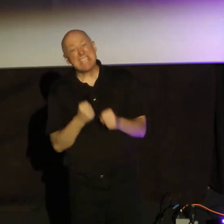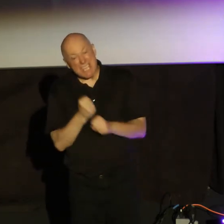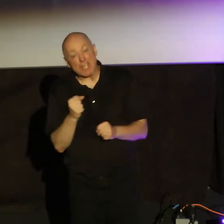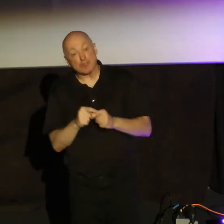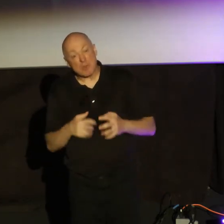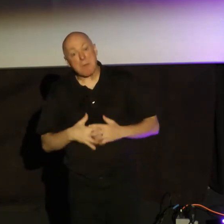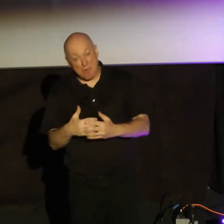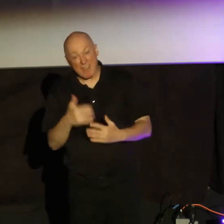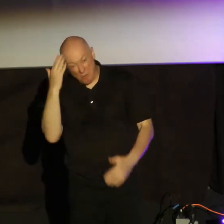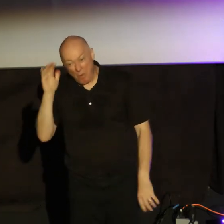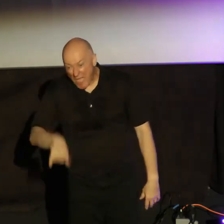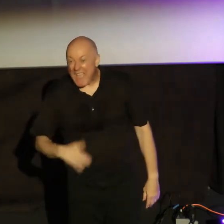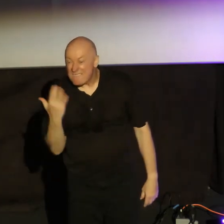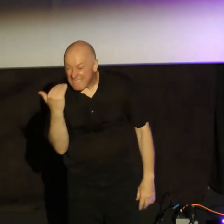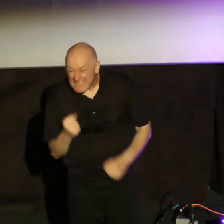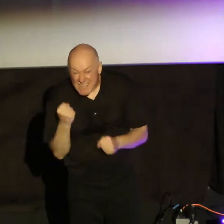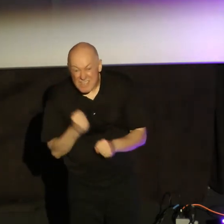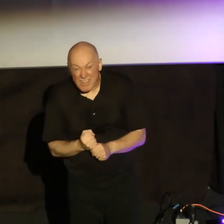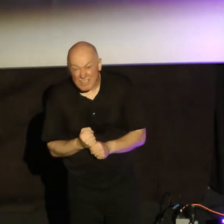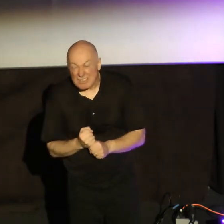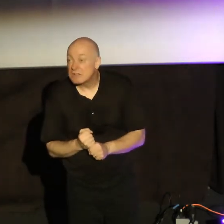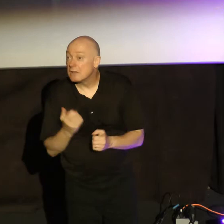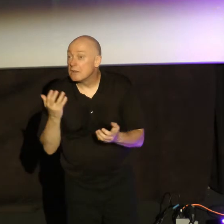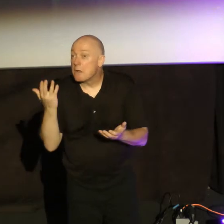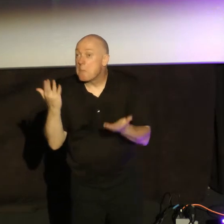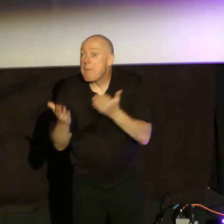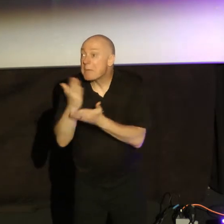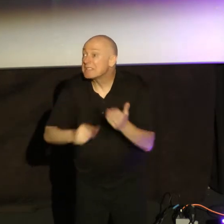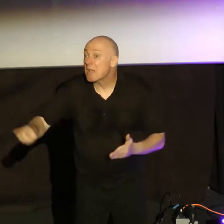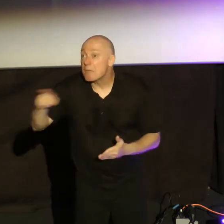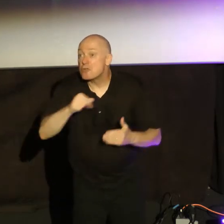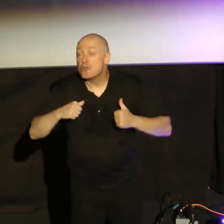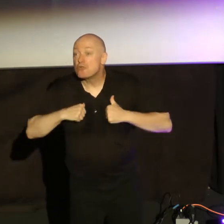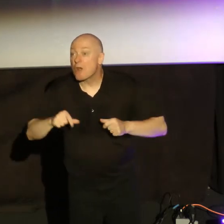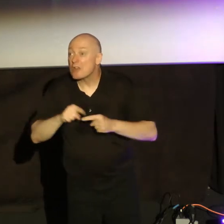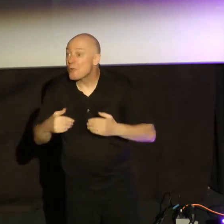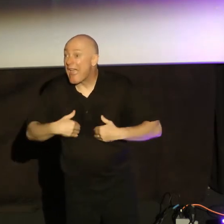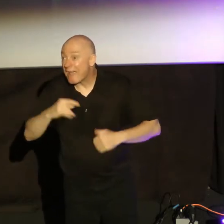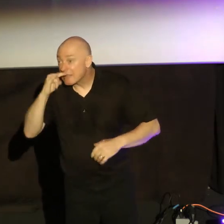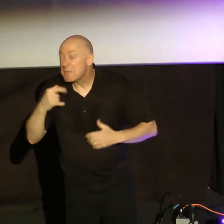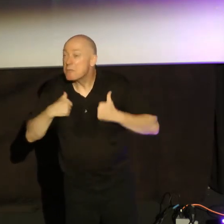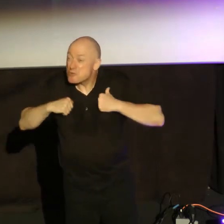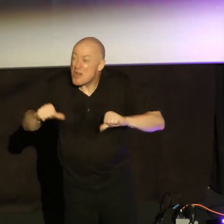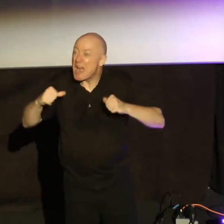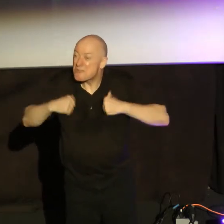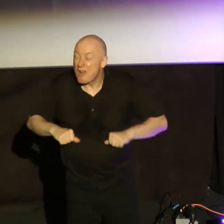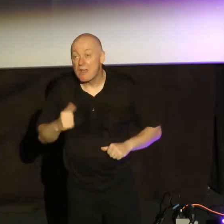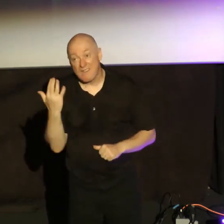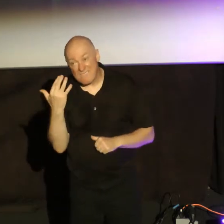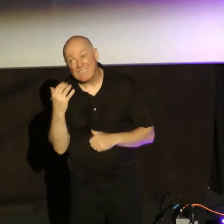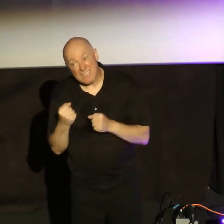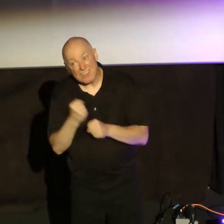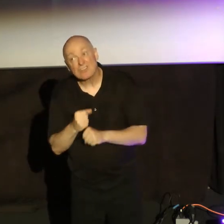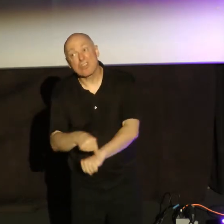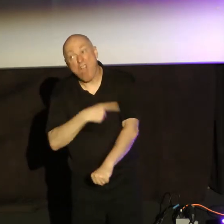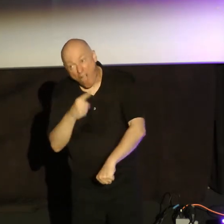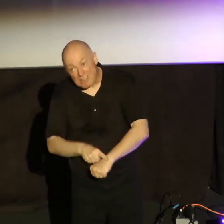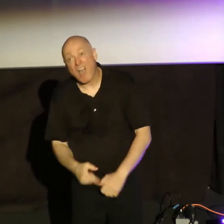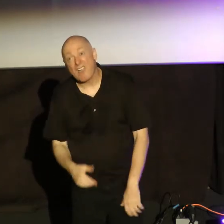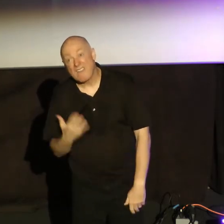15 years. I don't know if some of you are trying to have kids newly married or not. 15 years is a long time. 15 years, you're going to be